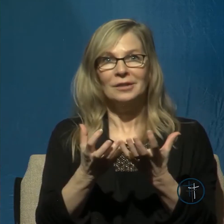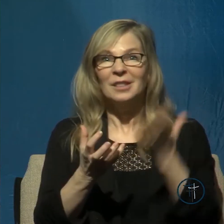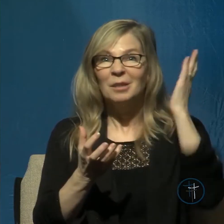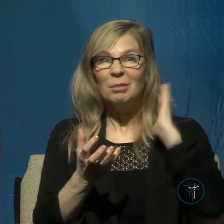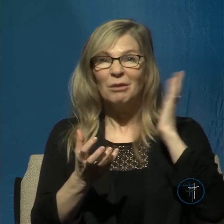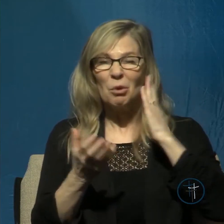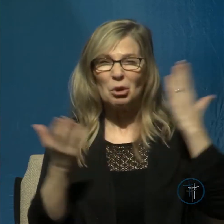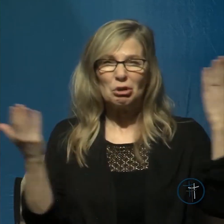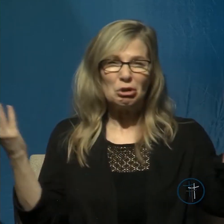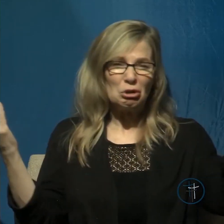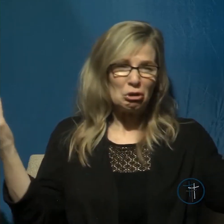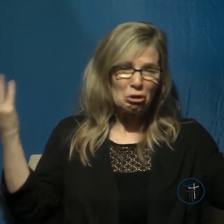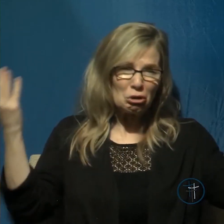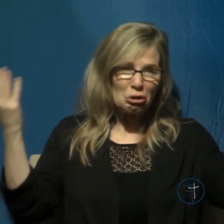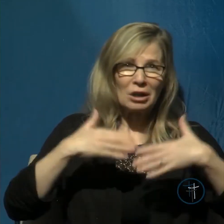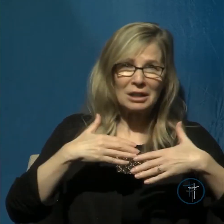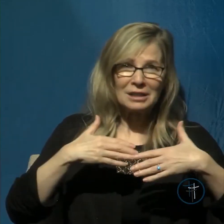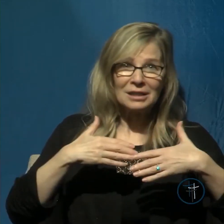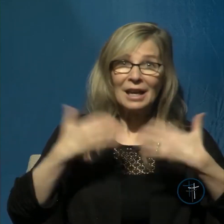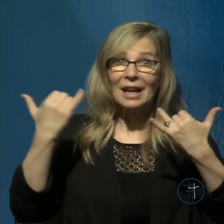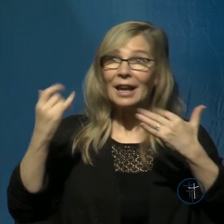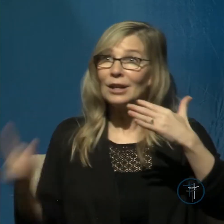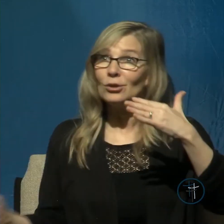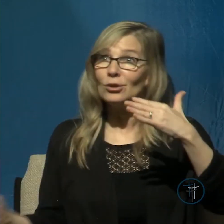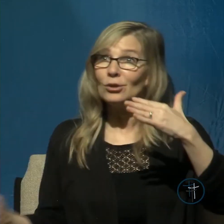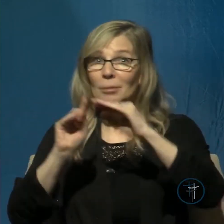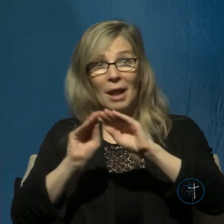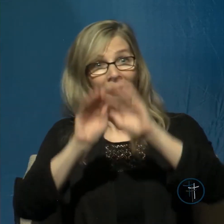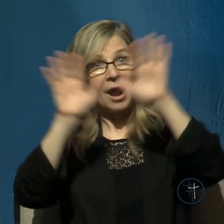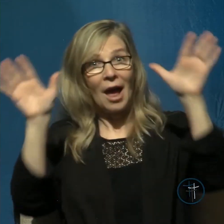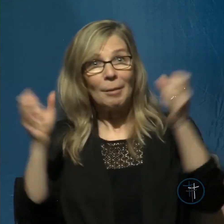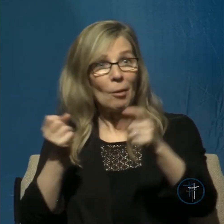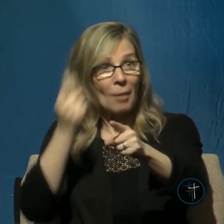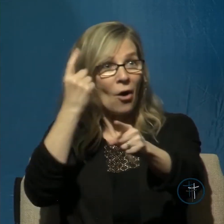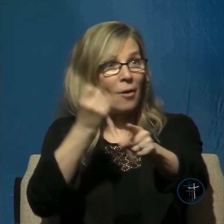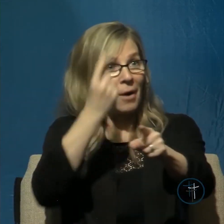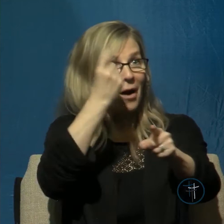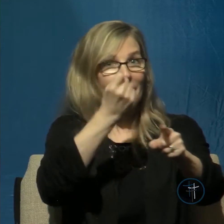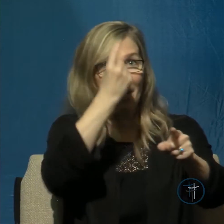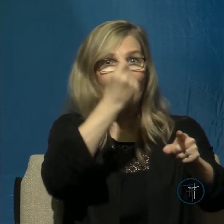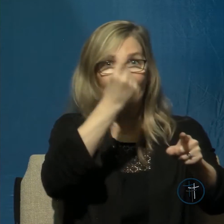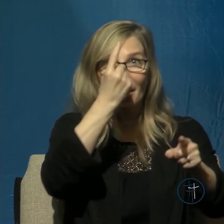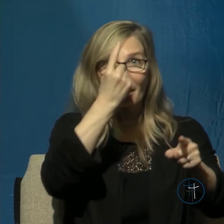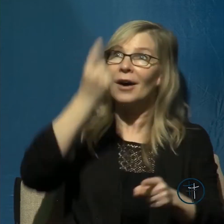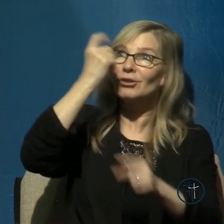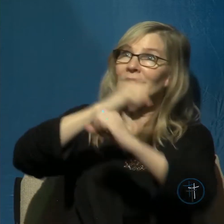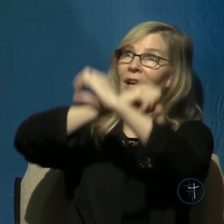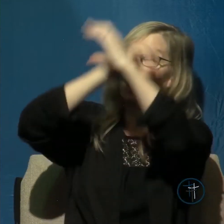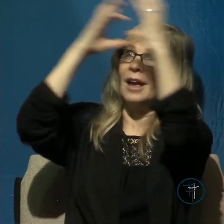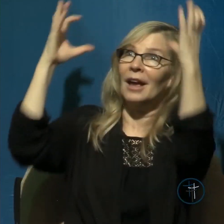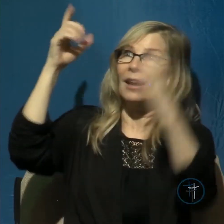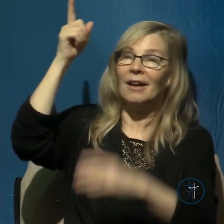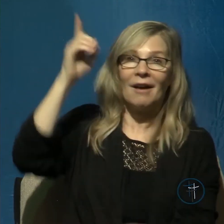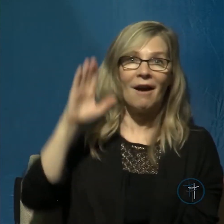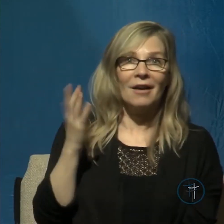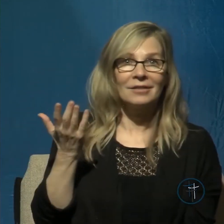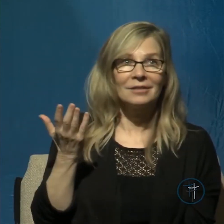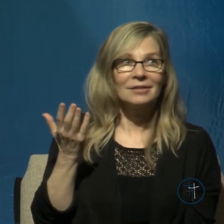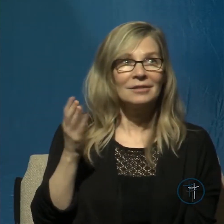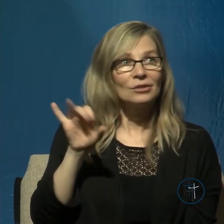about what God is like. And so we read, for example, in John chapter 1, verses 4 through 9, speaking of